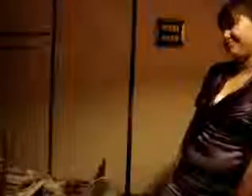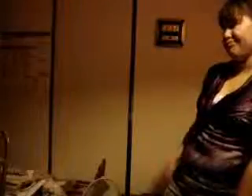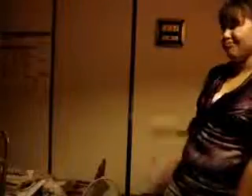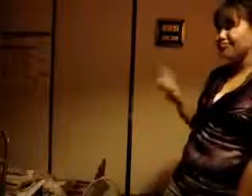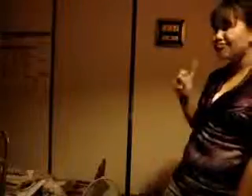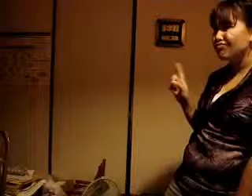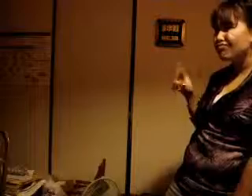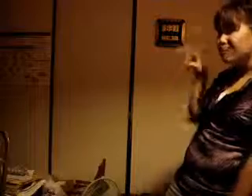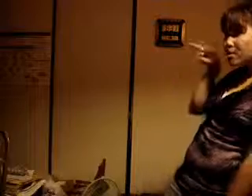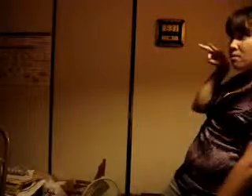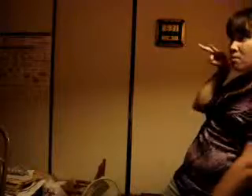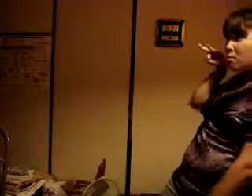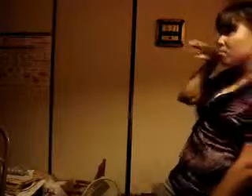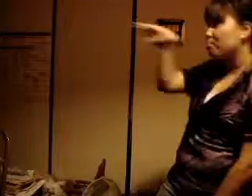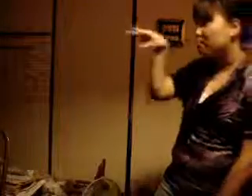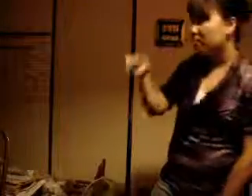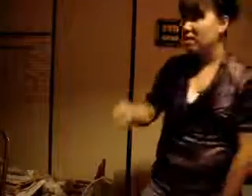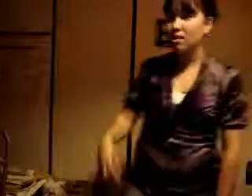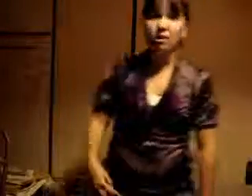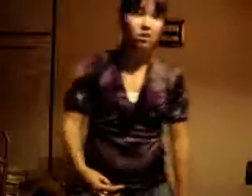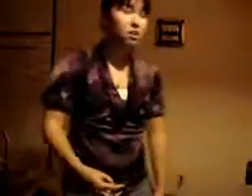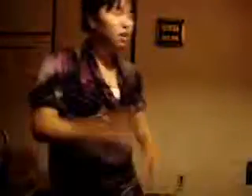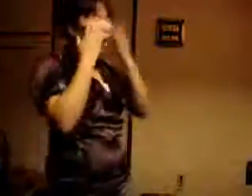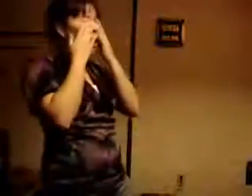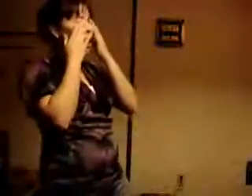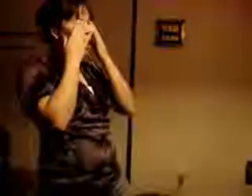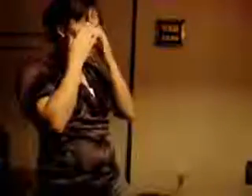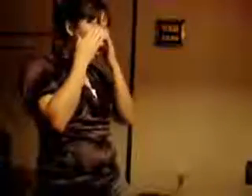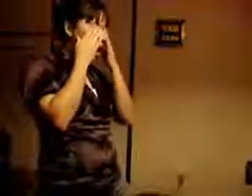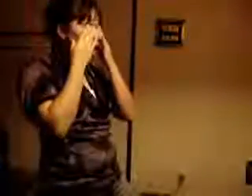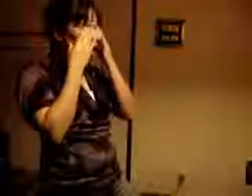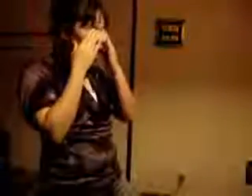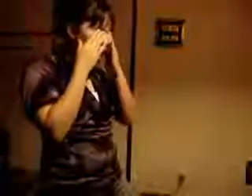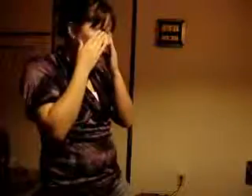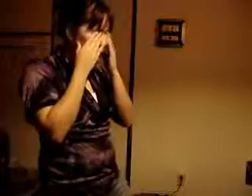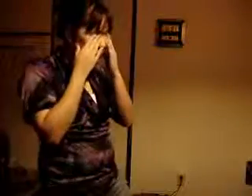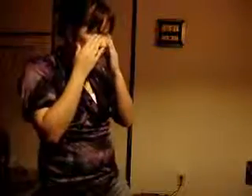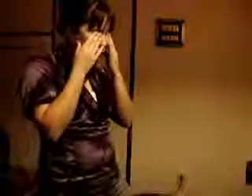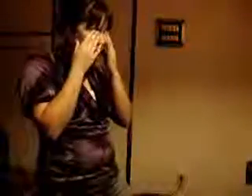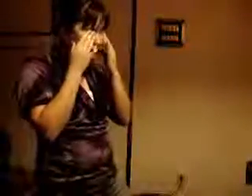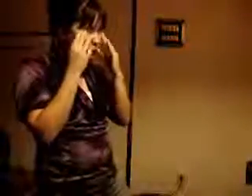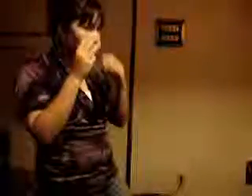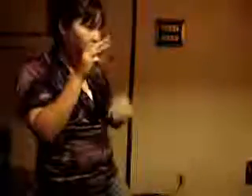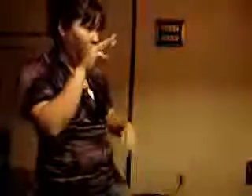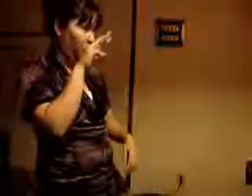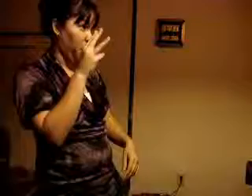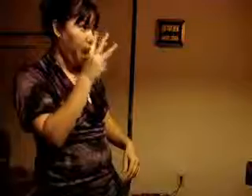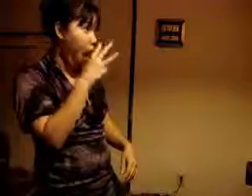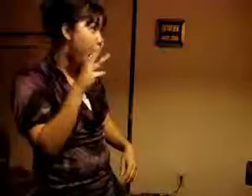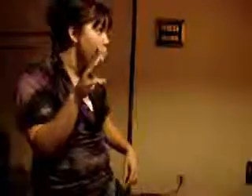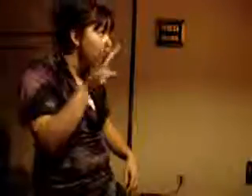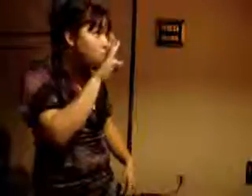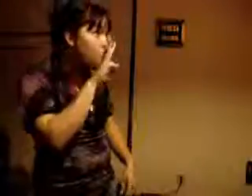was missing, you know I was so scared, but no one would listen,